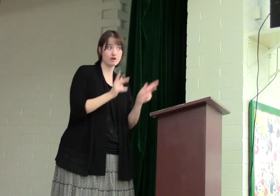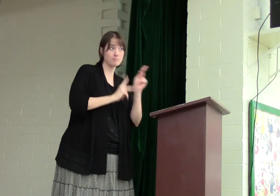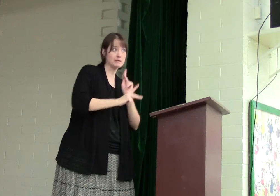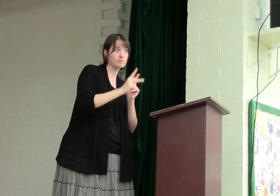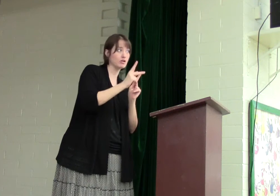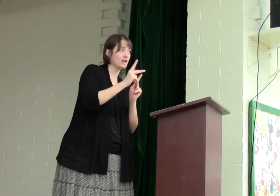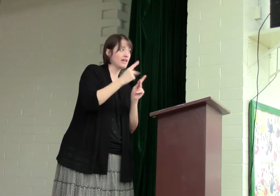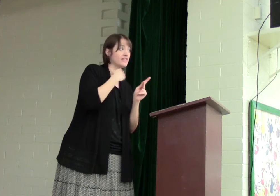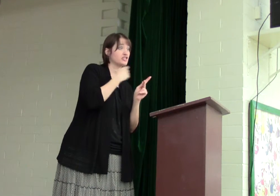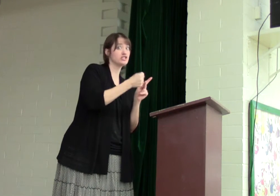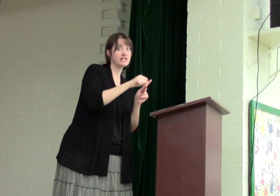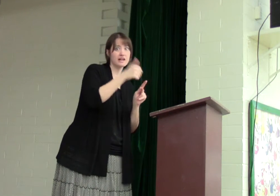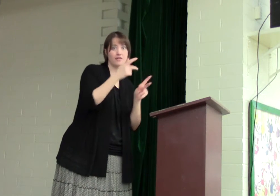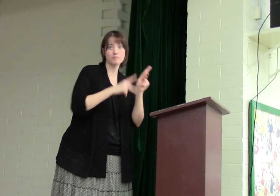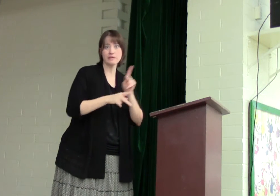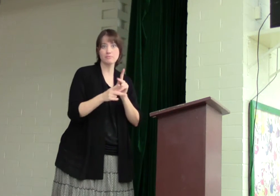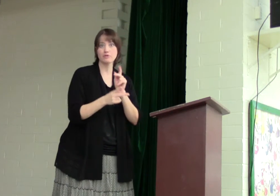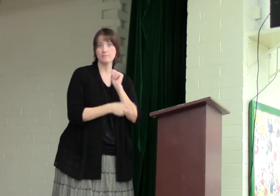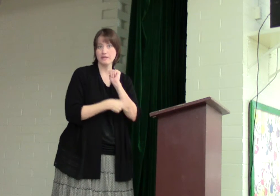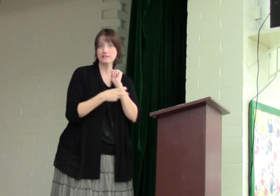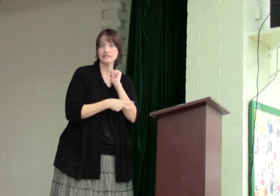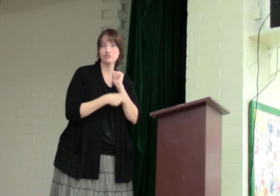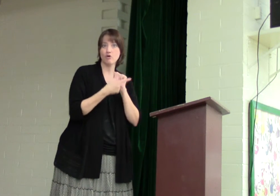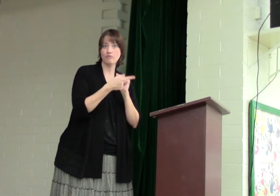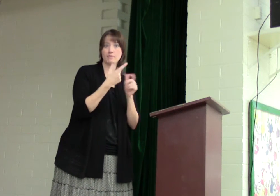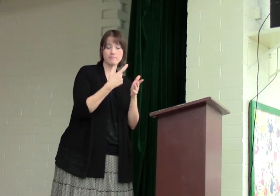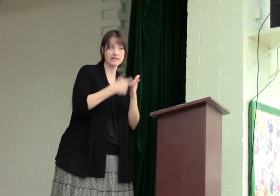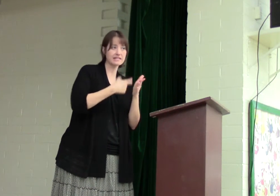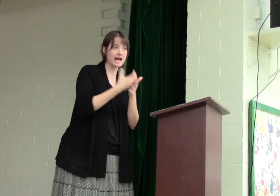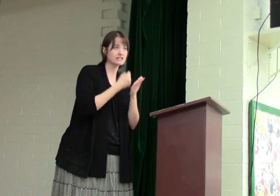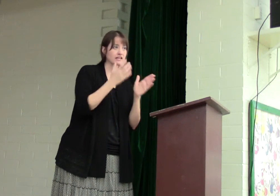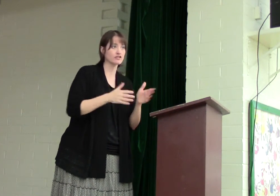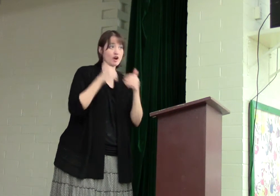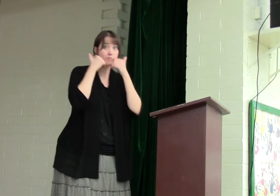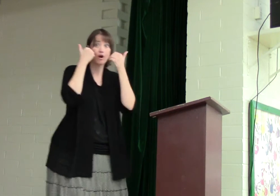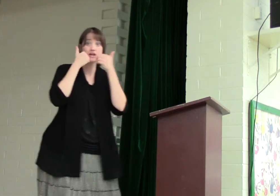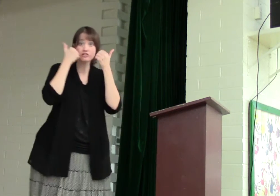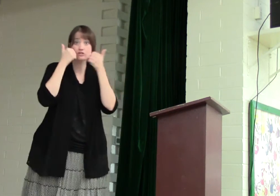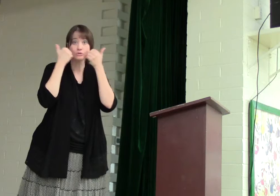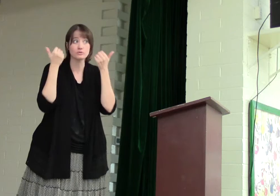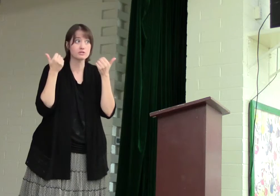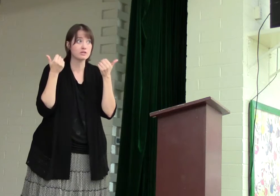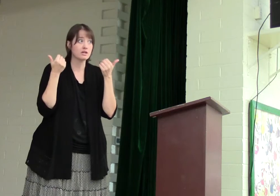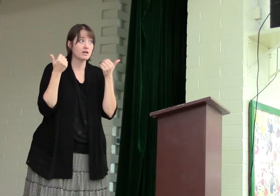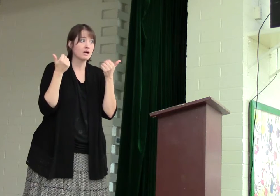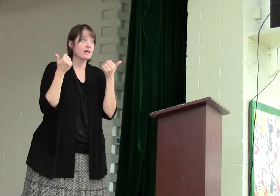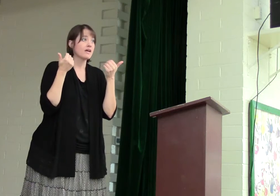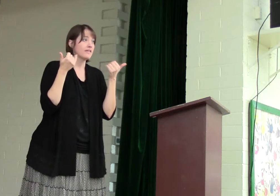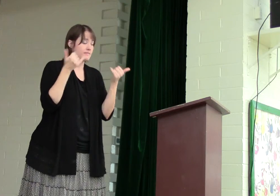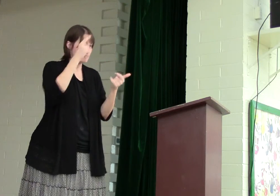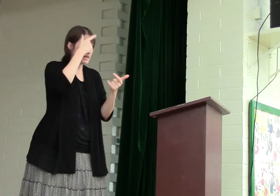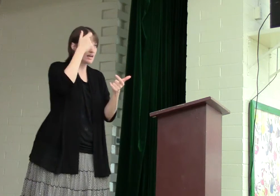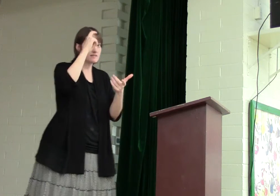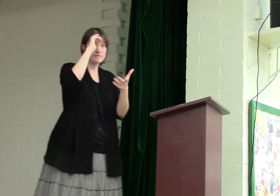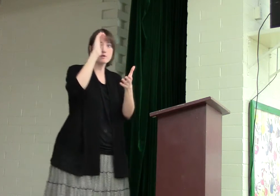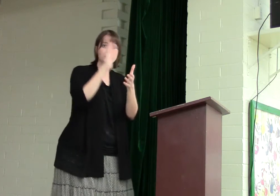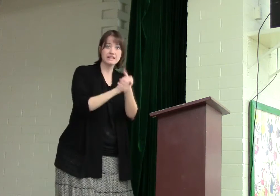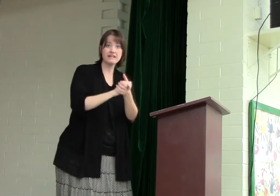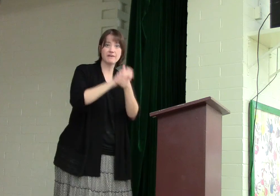There are people that cheated other people. That basically stole from them being a tax collector. There are prostitutes. Because of their belief and